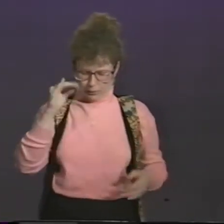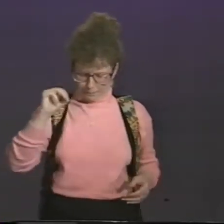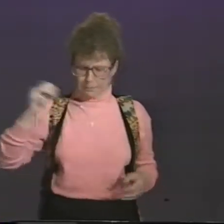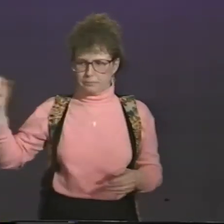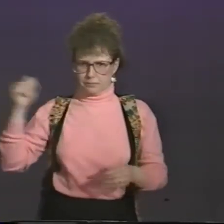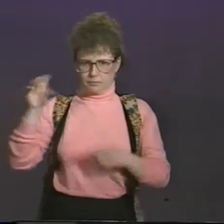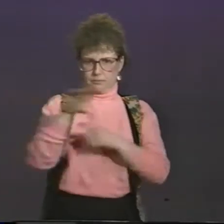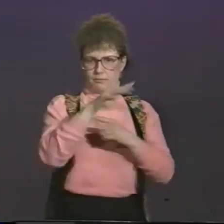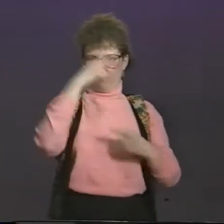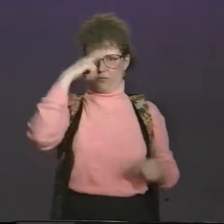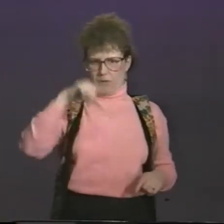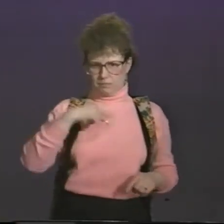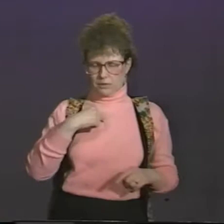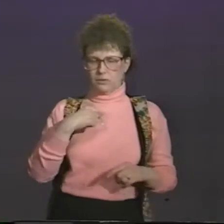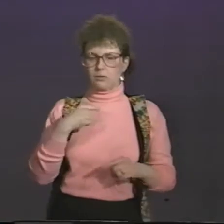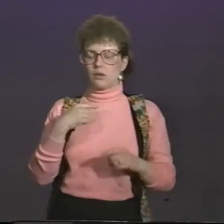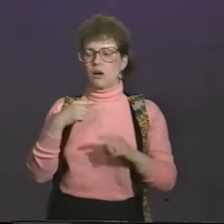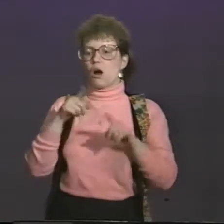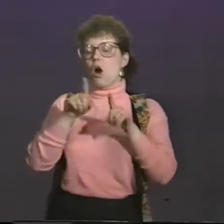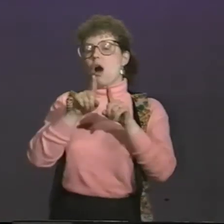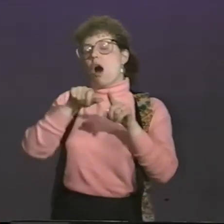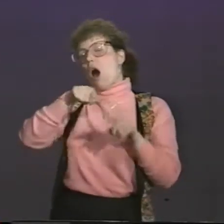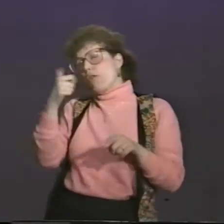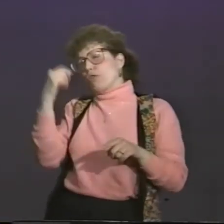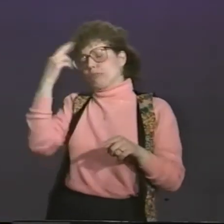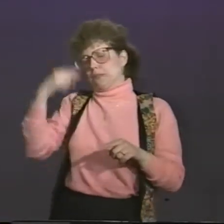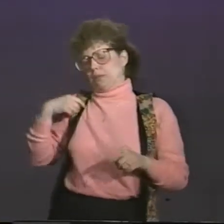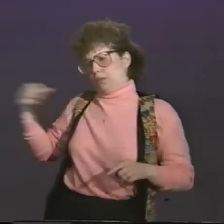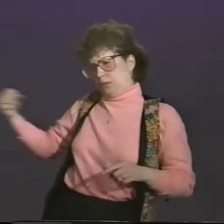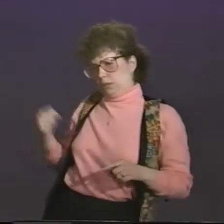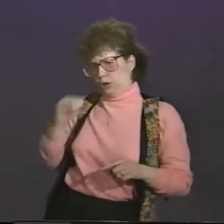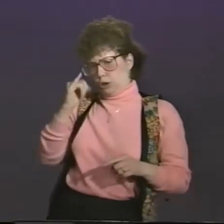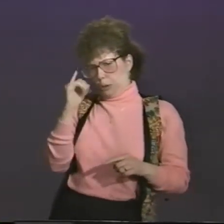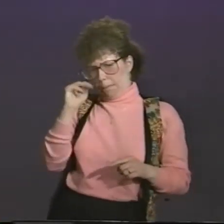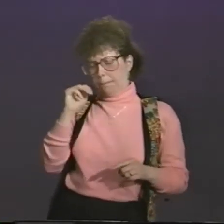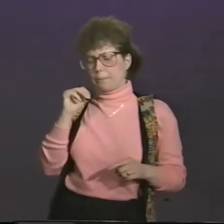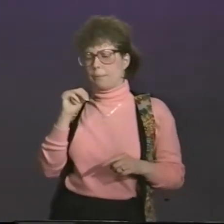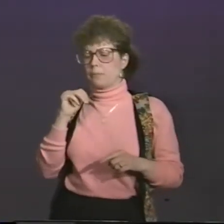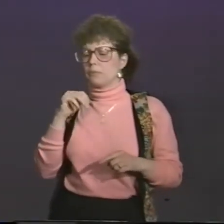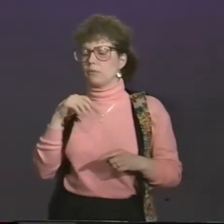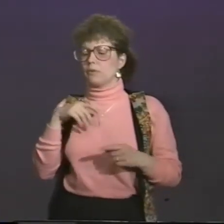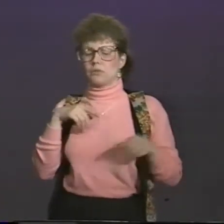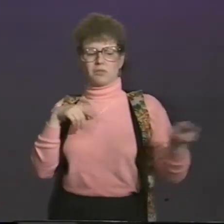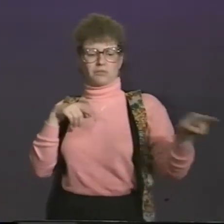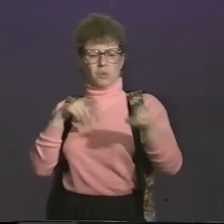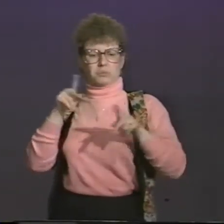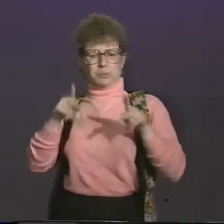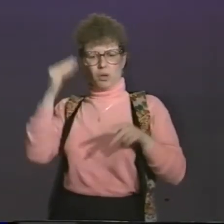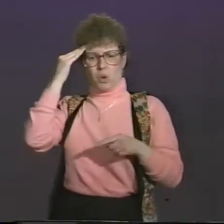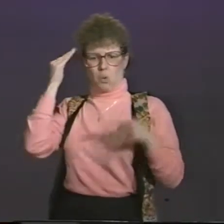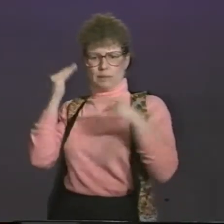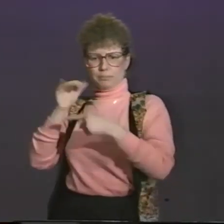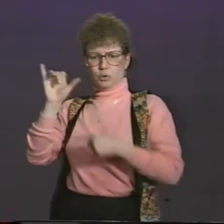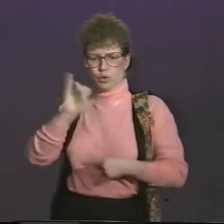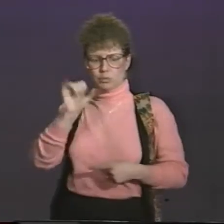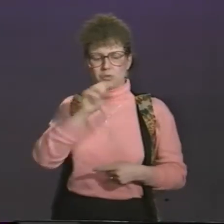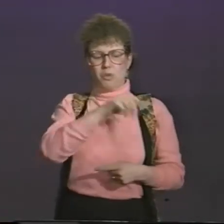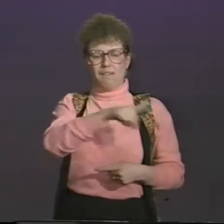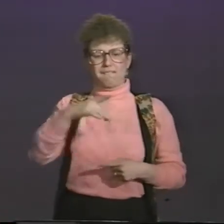thing would be to have a deaf camera person. So I asked my husband to do that for me. His name is Jim. And he turned